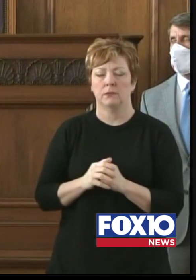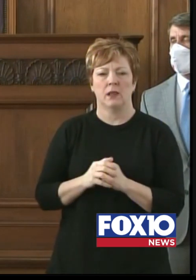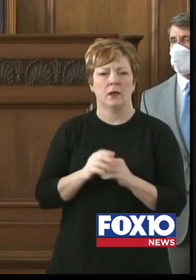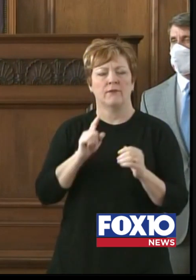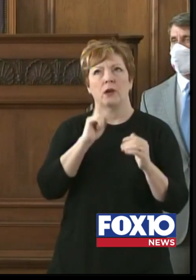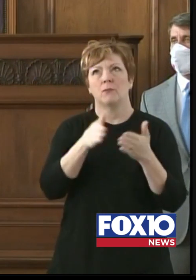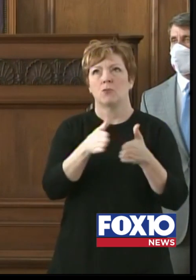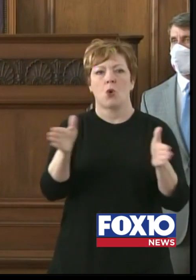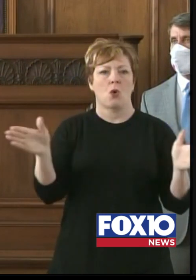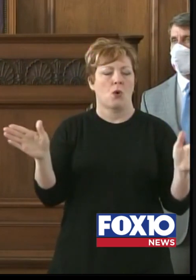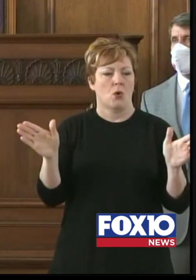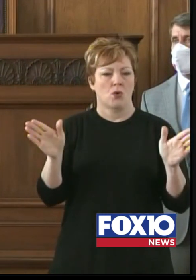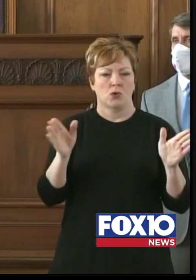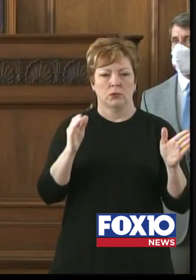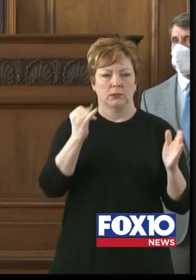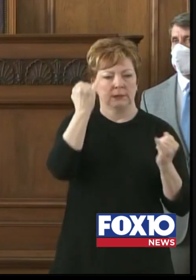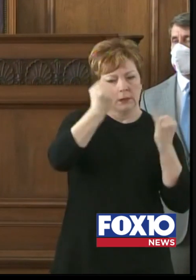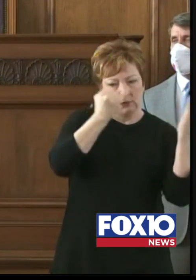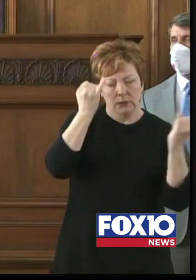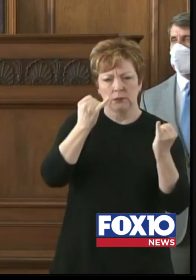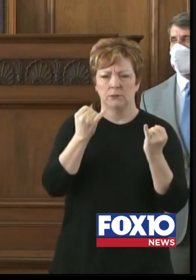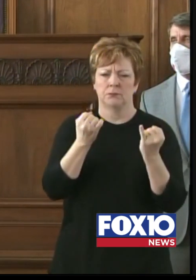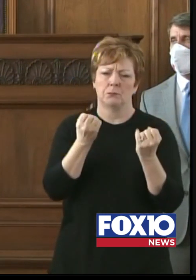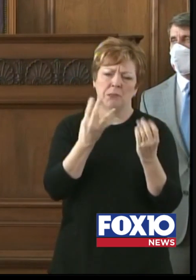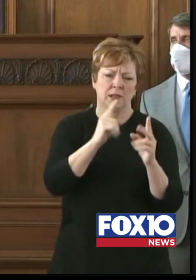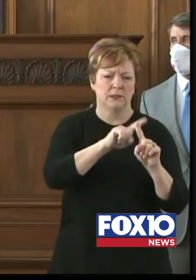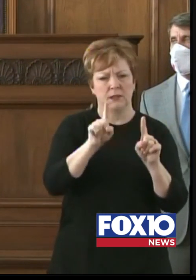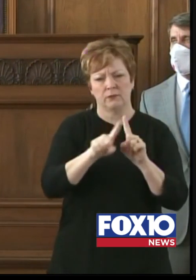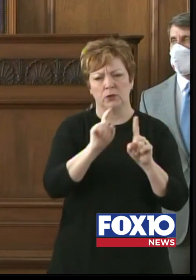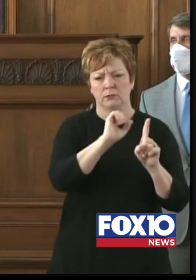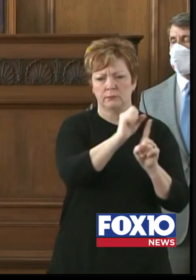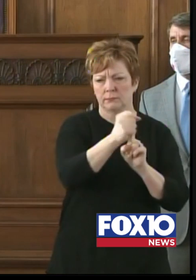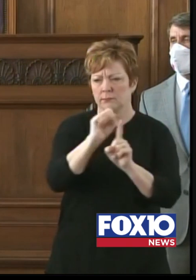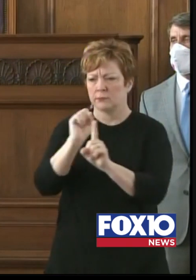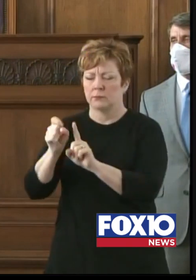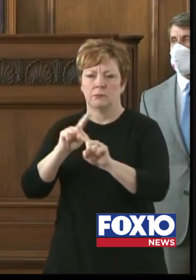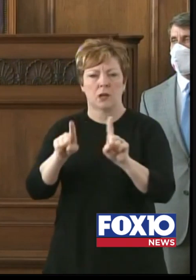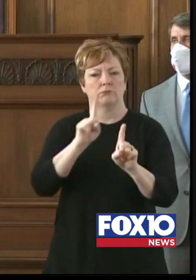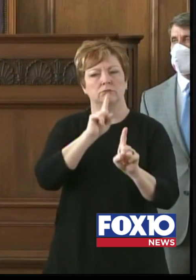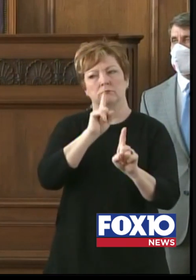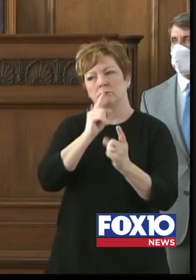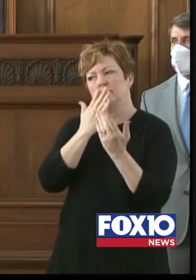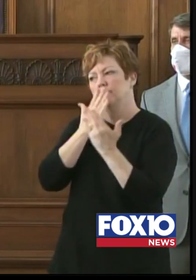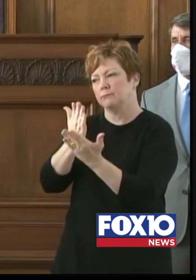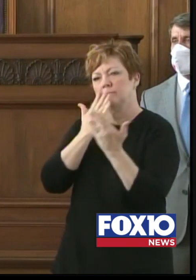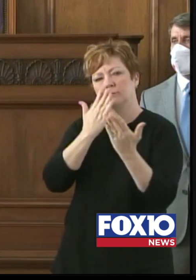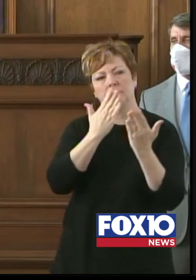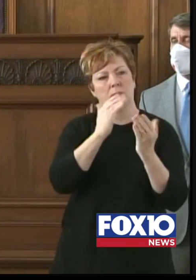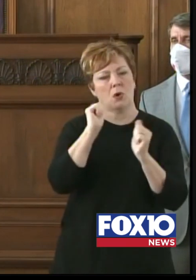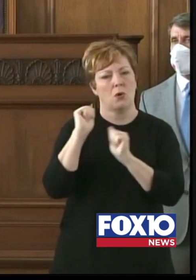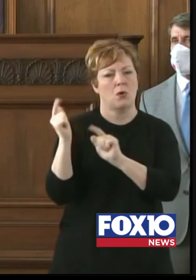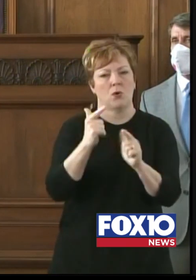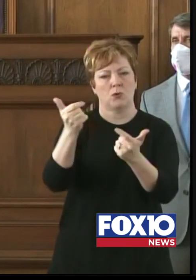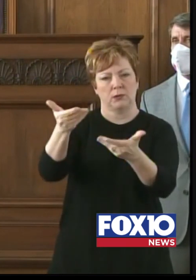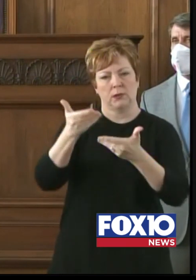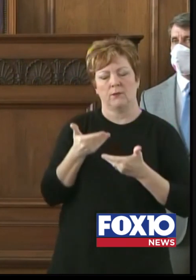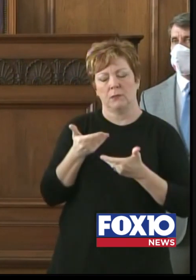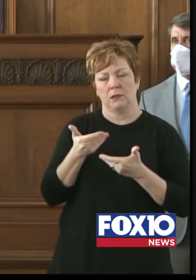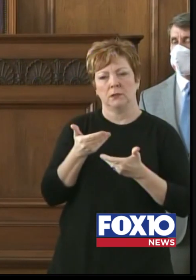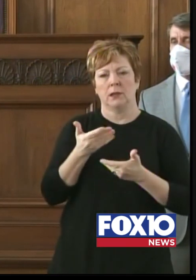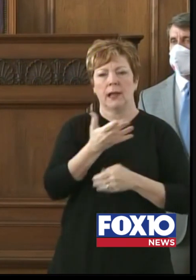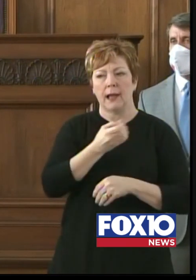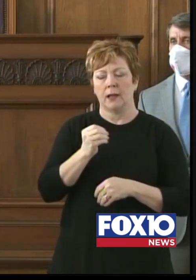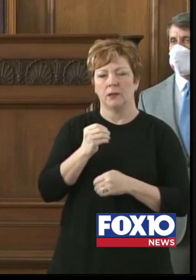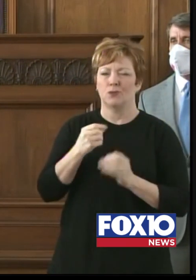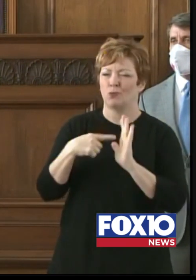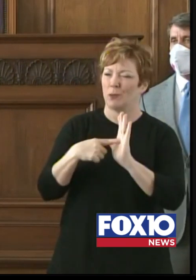and included many different scenarios, but I truly appreciate every one of them and the hard work and partnership that they